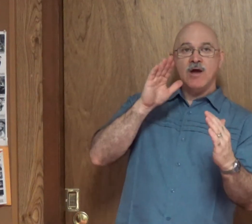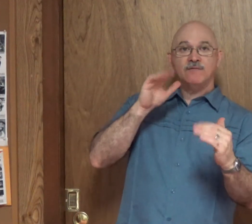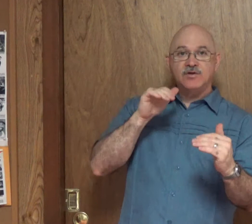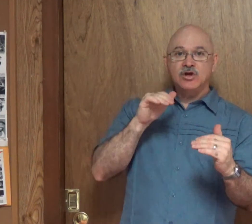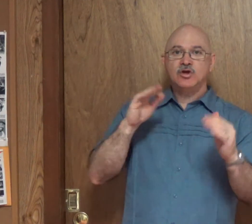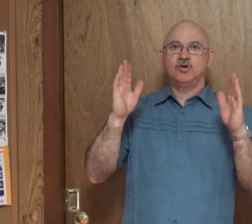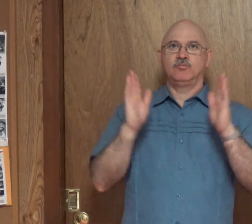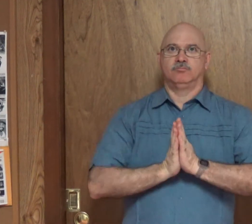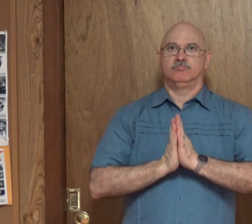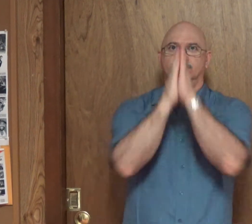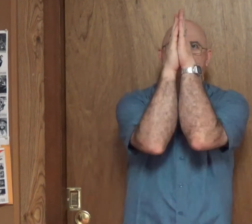fill you